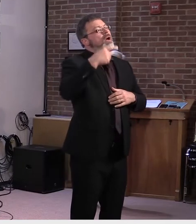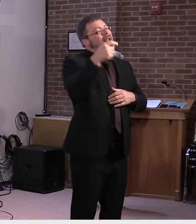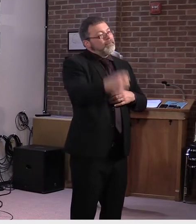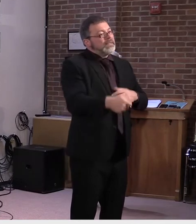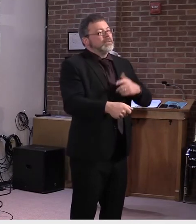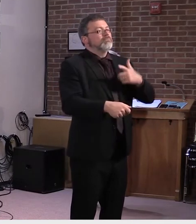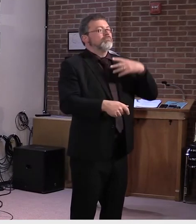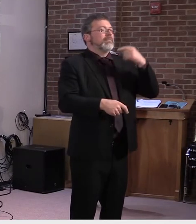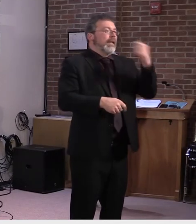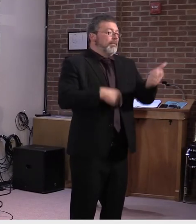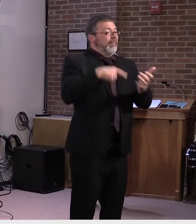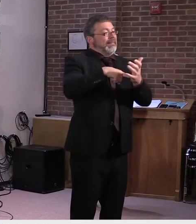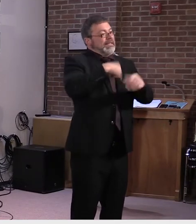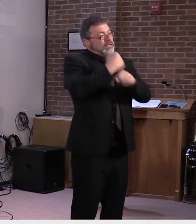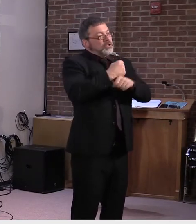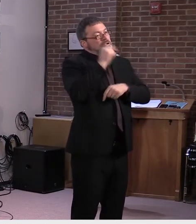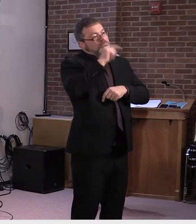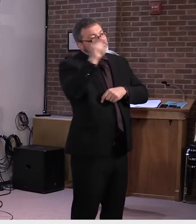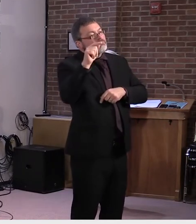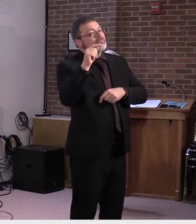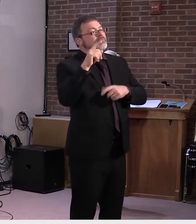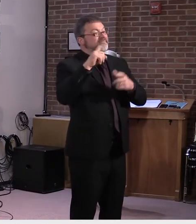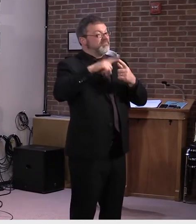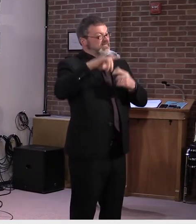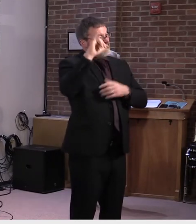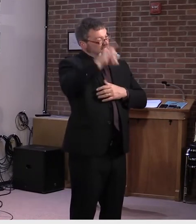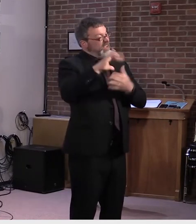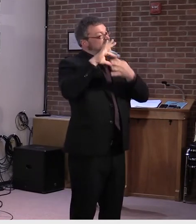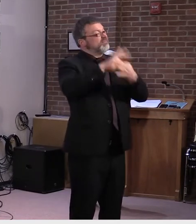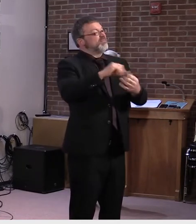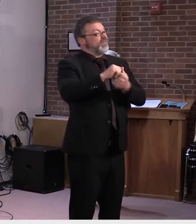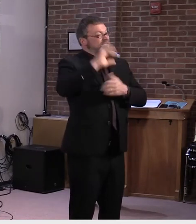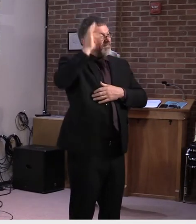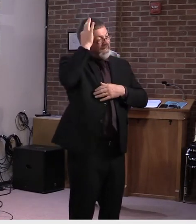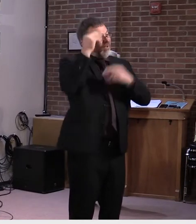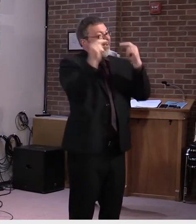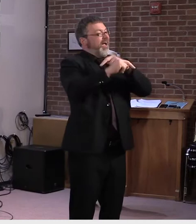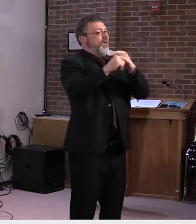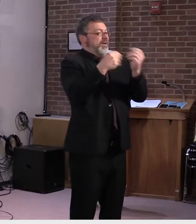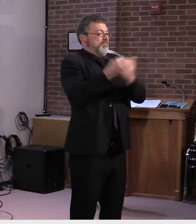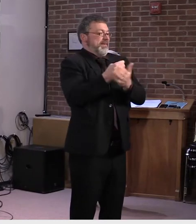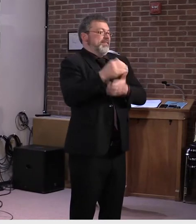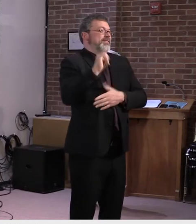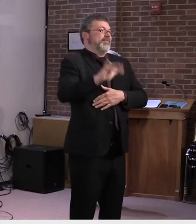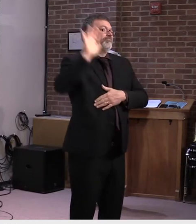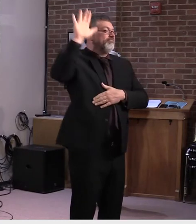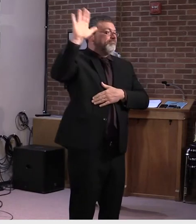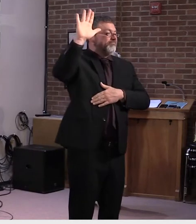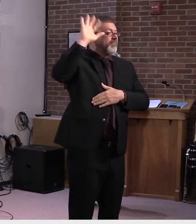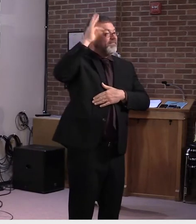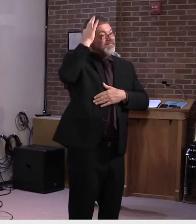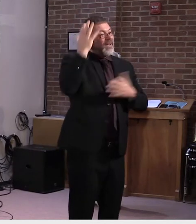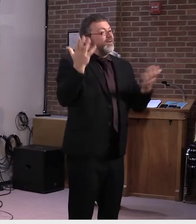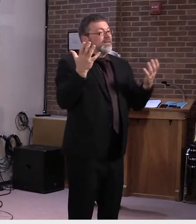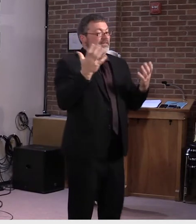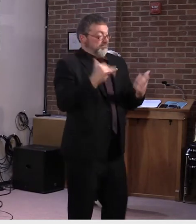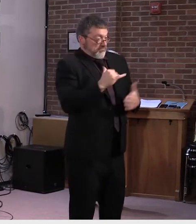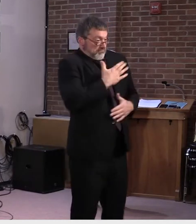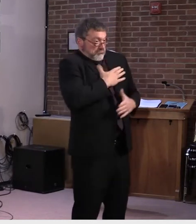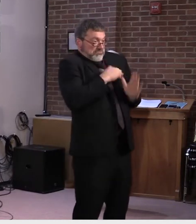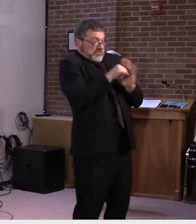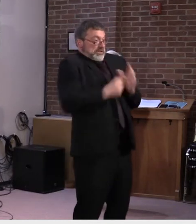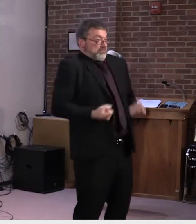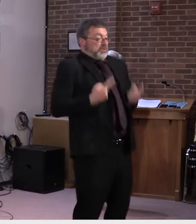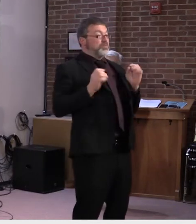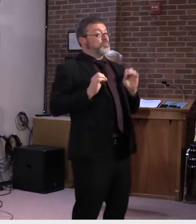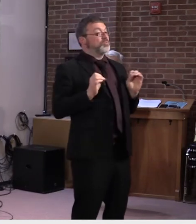Uh, this is all federal money. I believe it's a hundred percent, uh, no state dollars, uh, if they want it. And we're not doing much of that right now, uh,